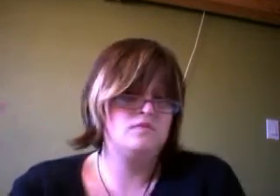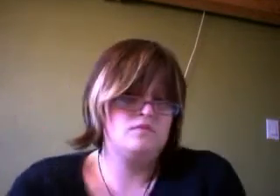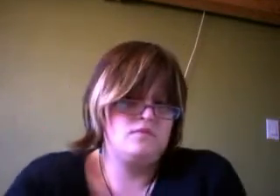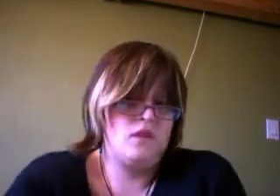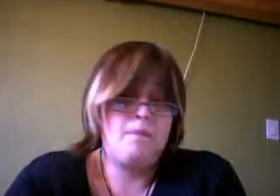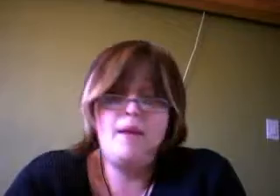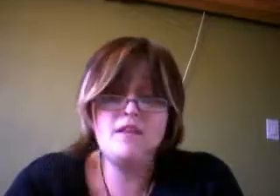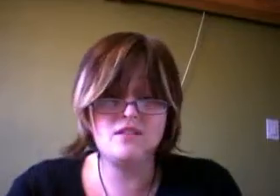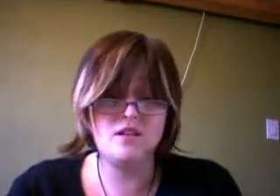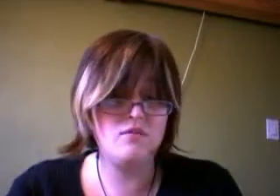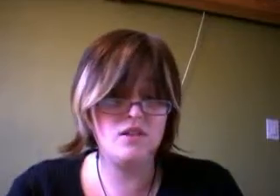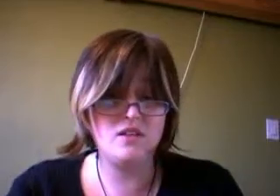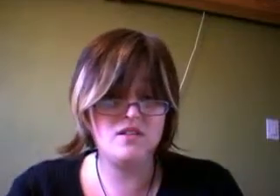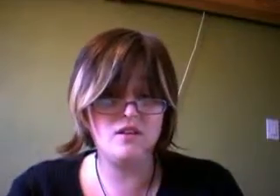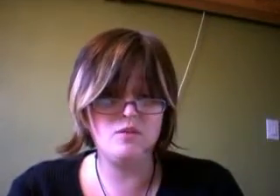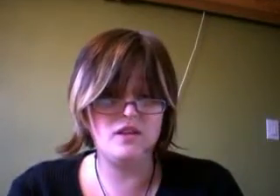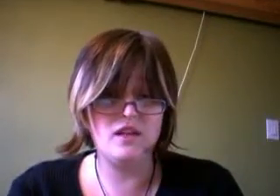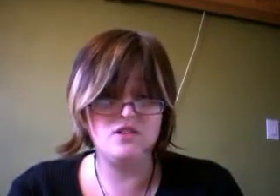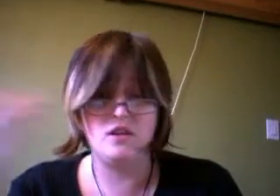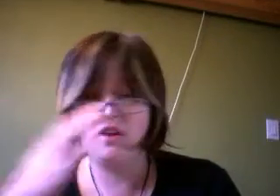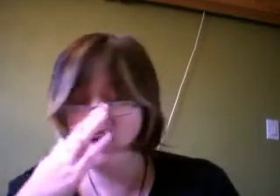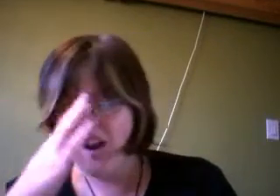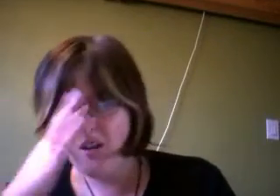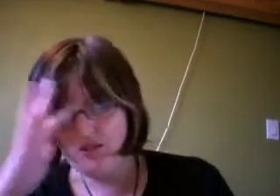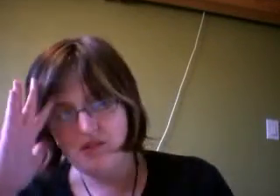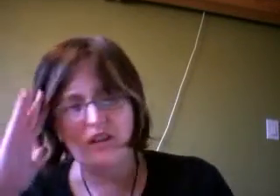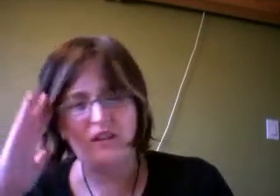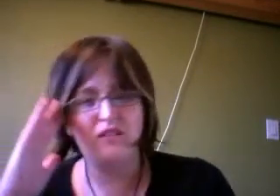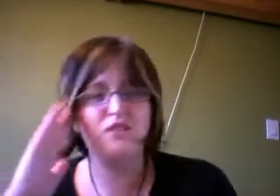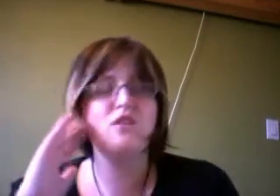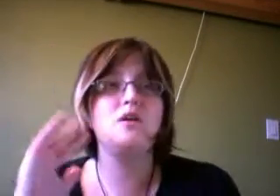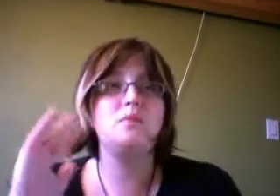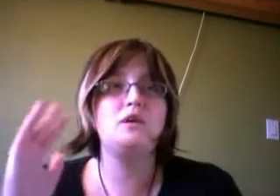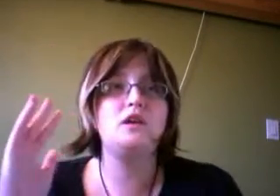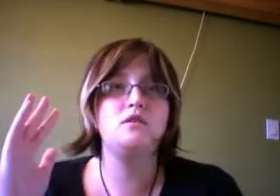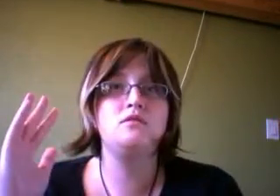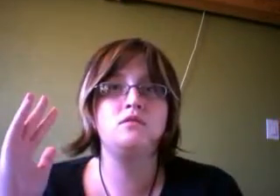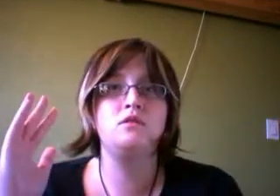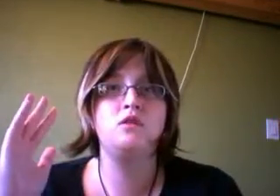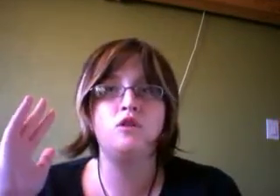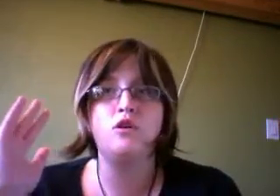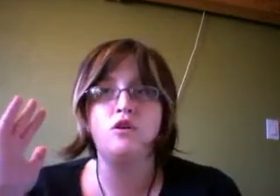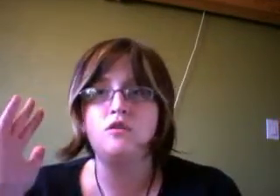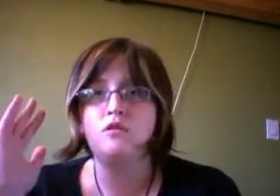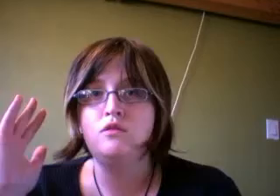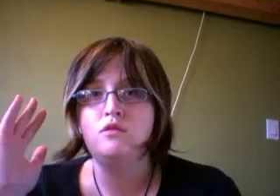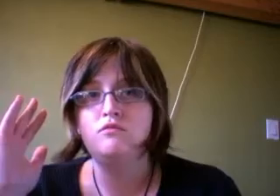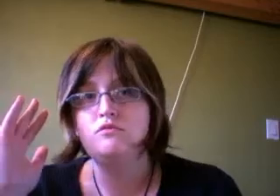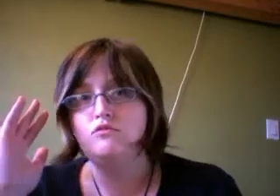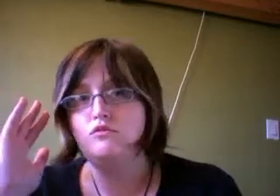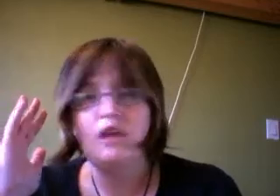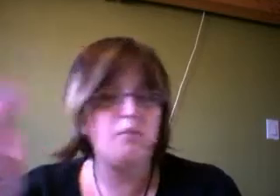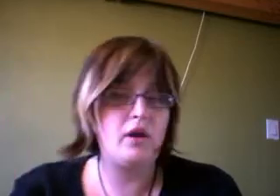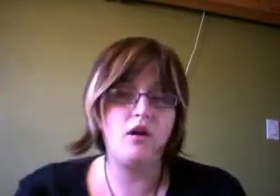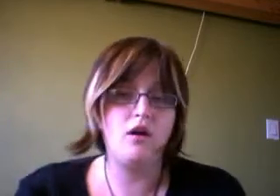Maybe that's an unrealistic expectation. I'd also like to not be hit by a car.